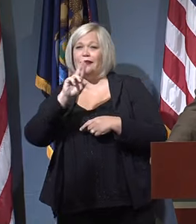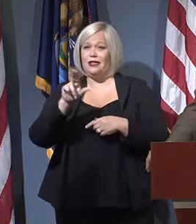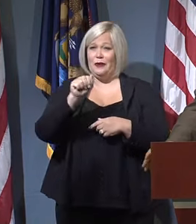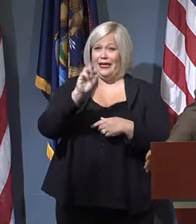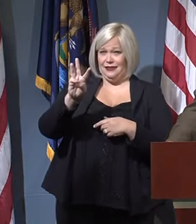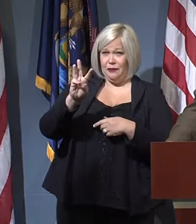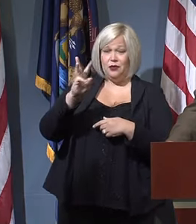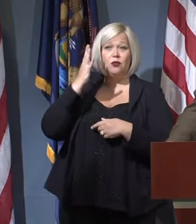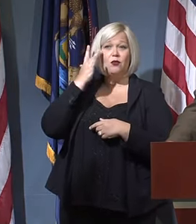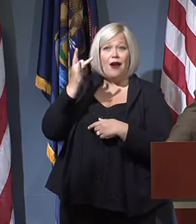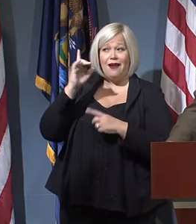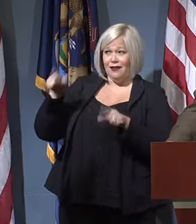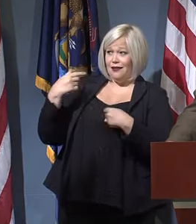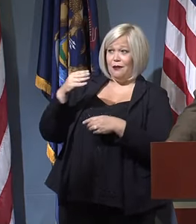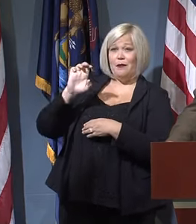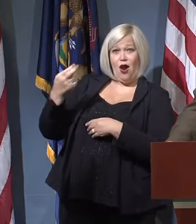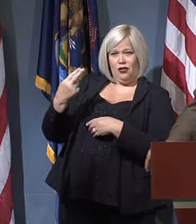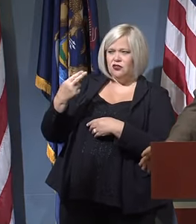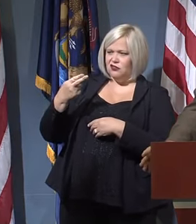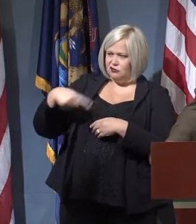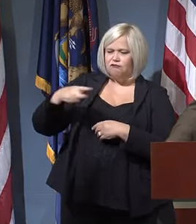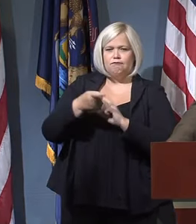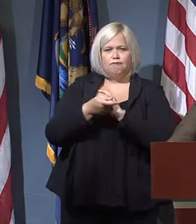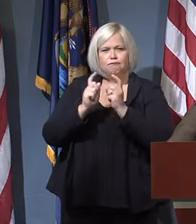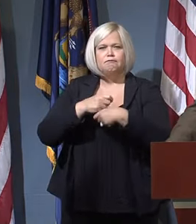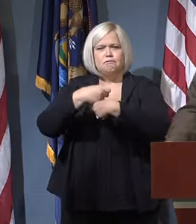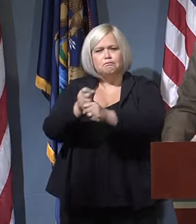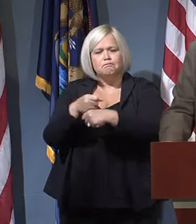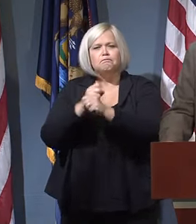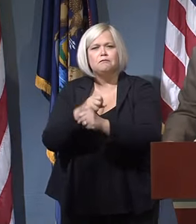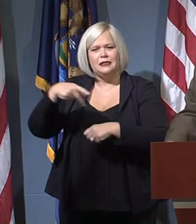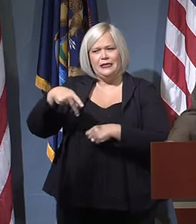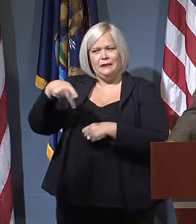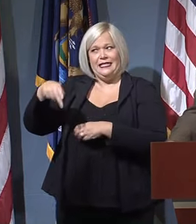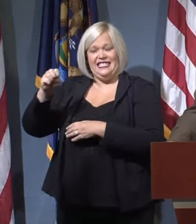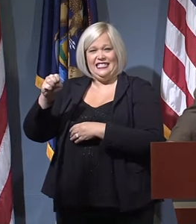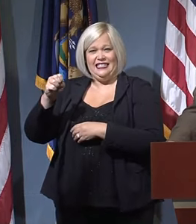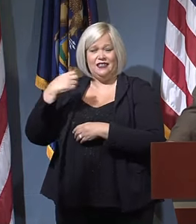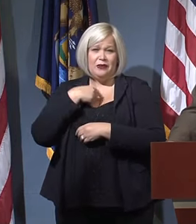working diligently building PPE. We've produced over 72 million pieces